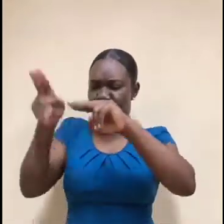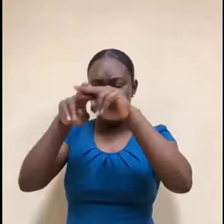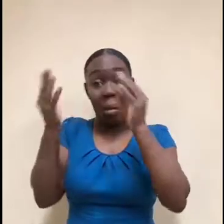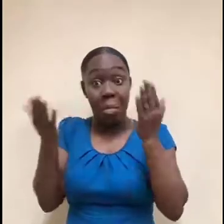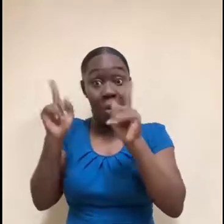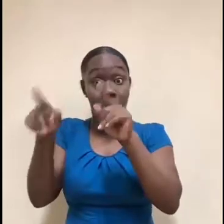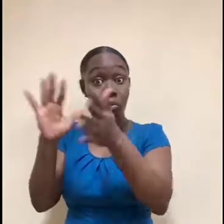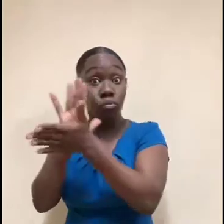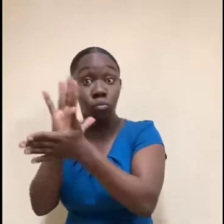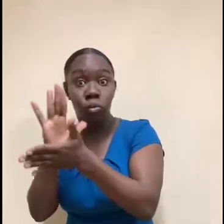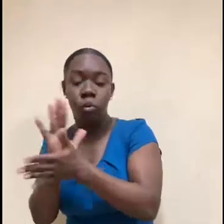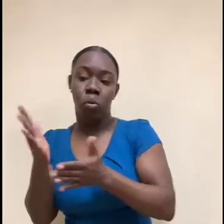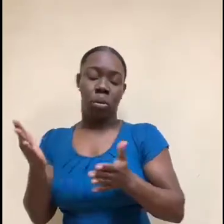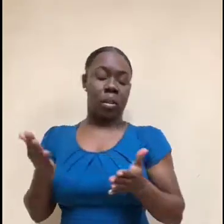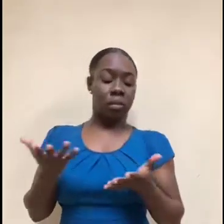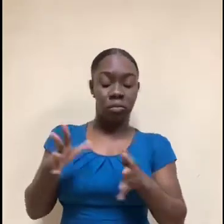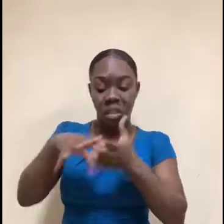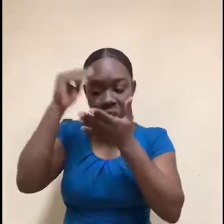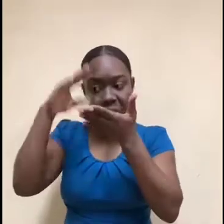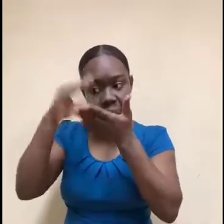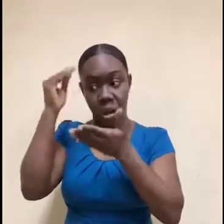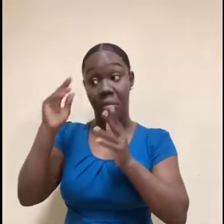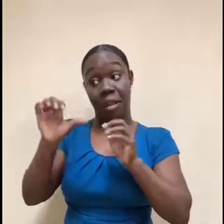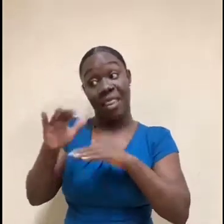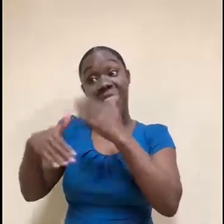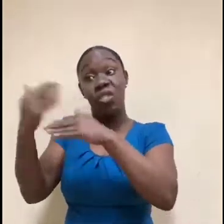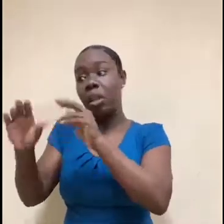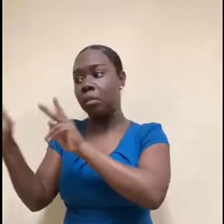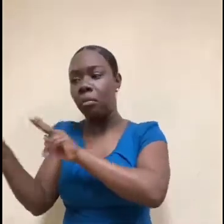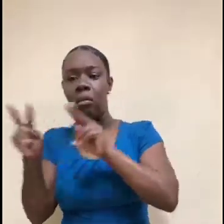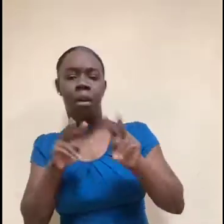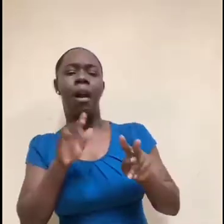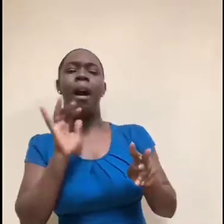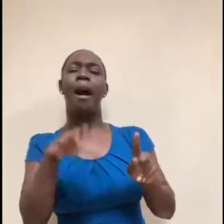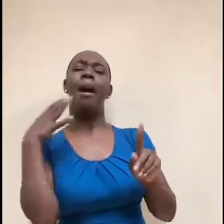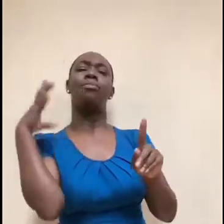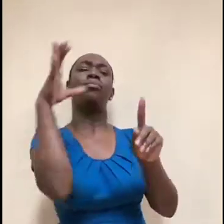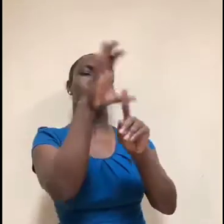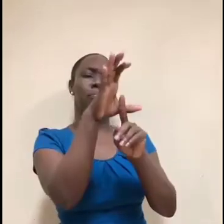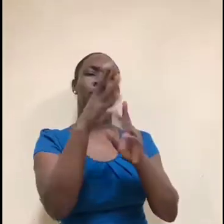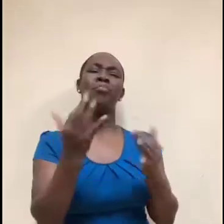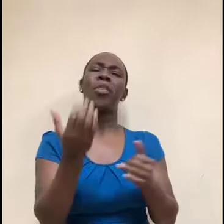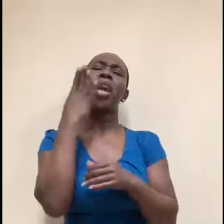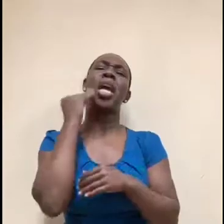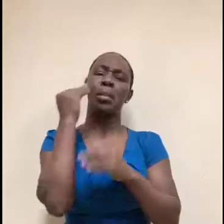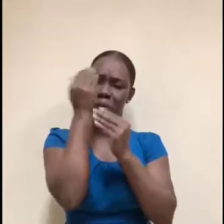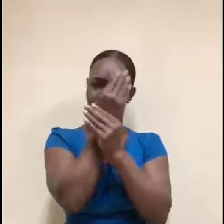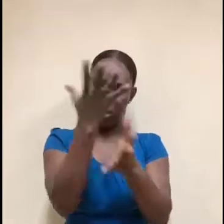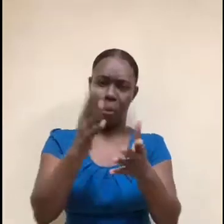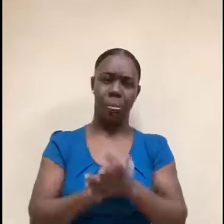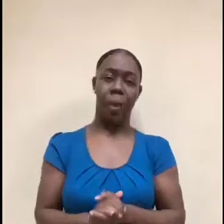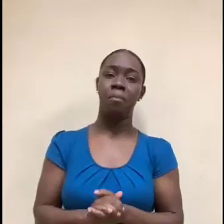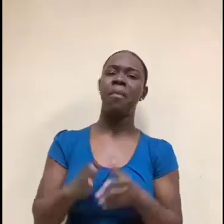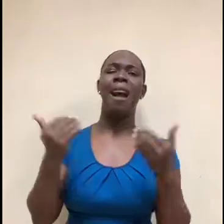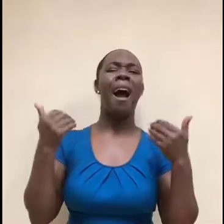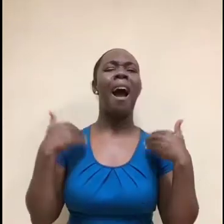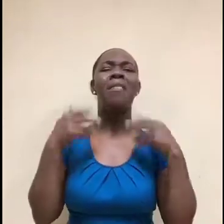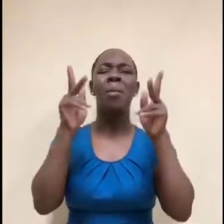putting you in front of other people. So let me just share this example. I've had a couple of people that were looking for cyber roles. And so one person was